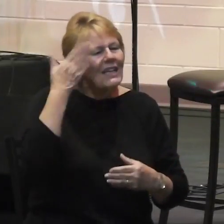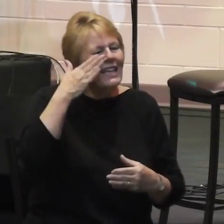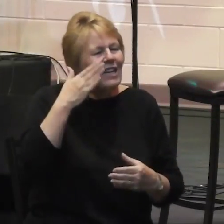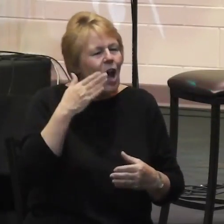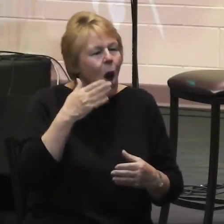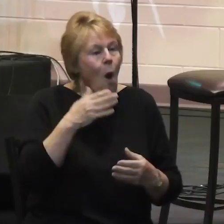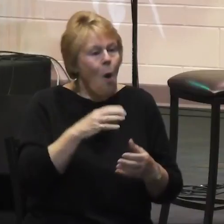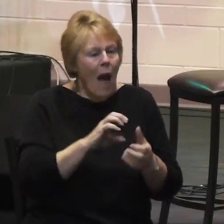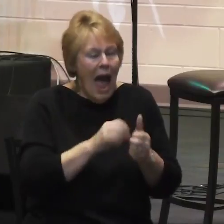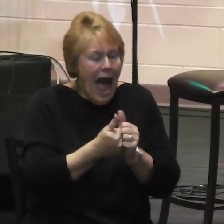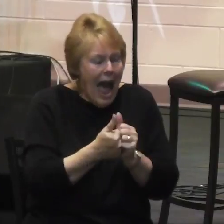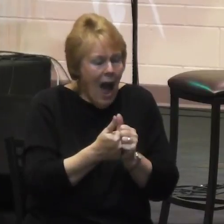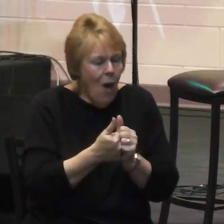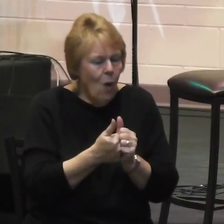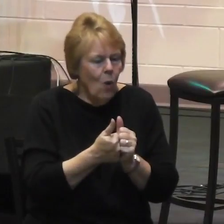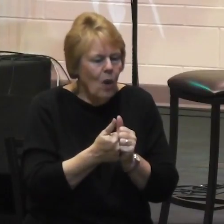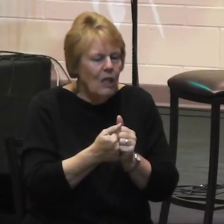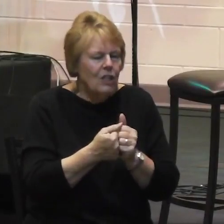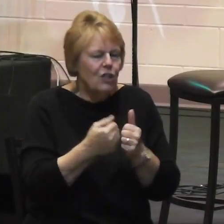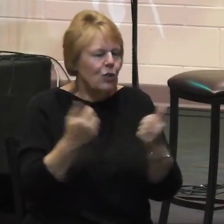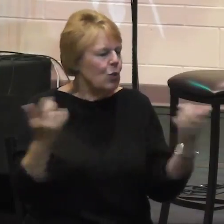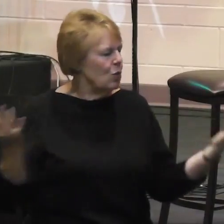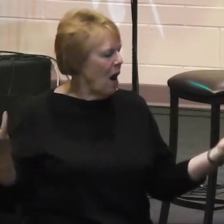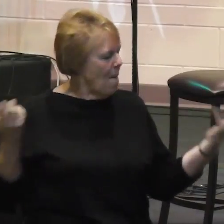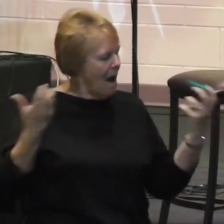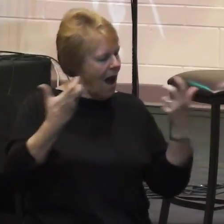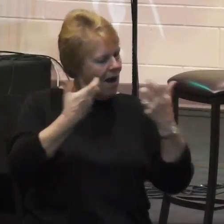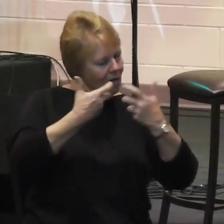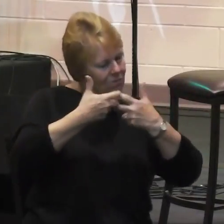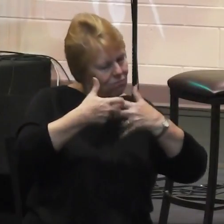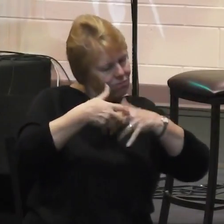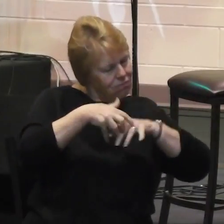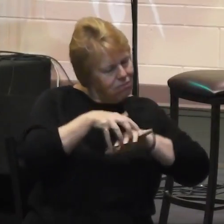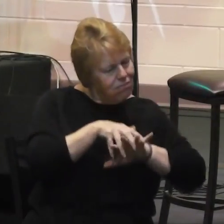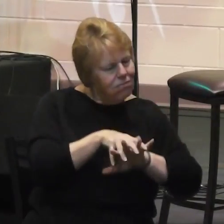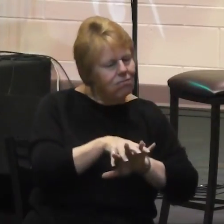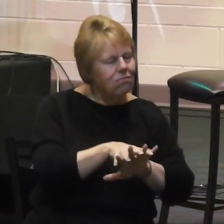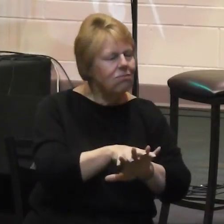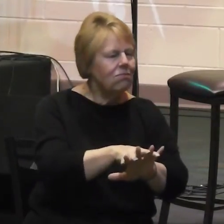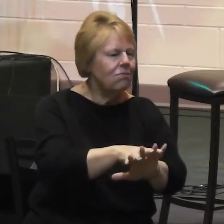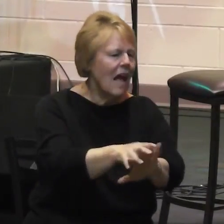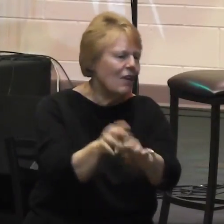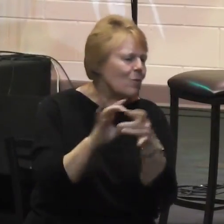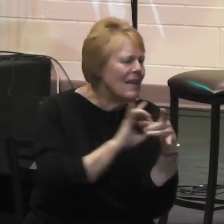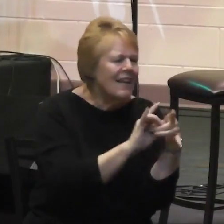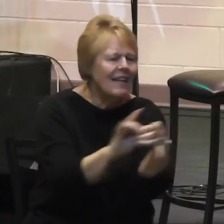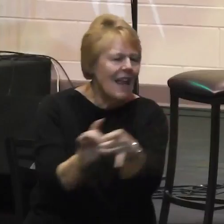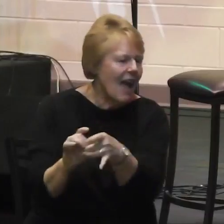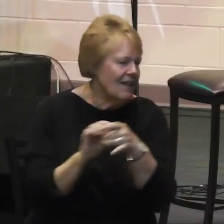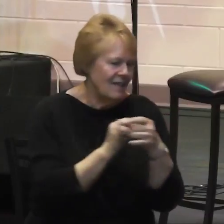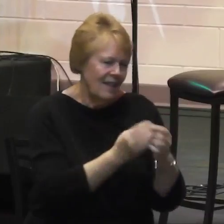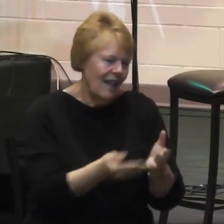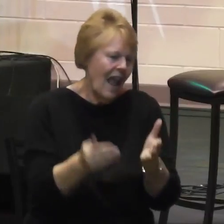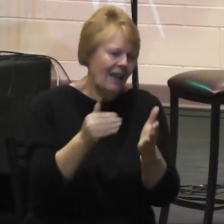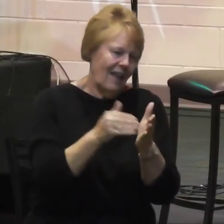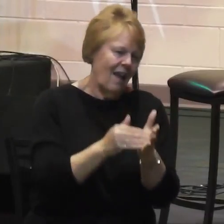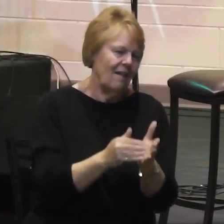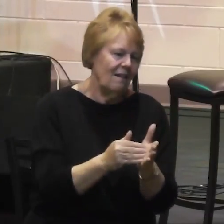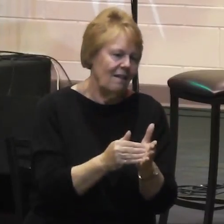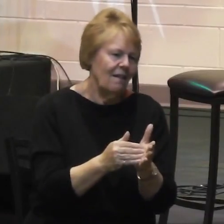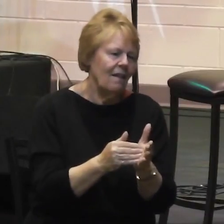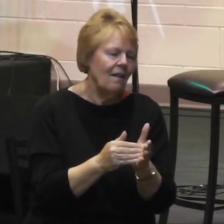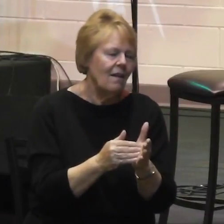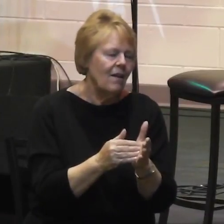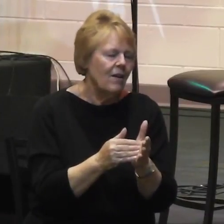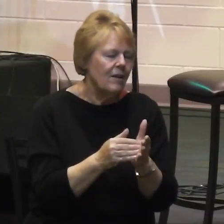national tapestry and bring us back and just connect us to become a people again.